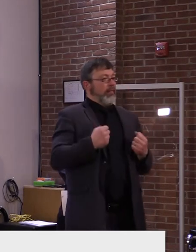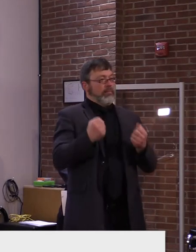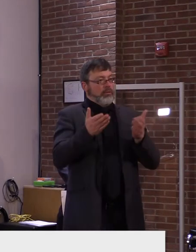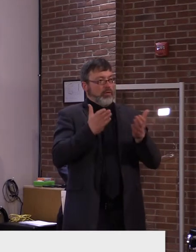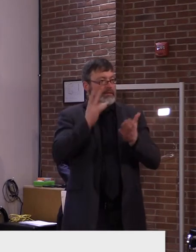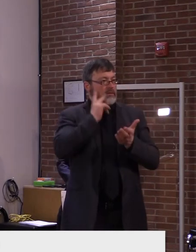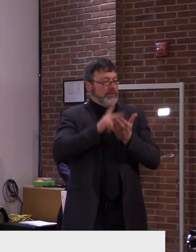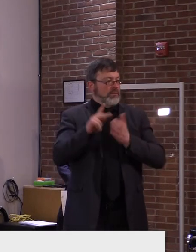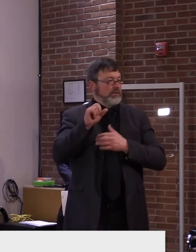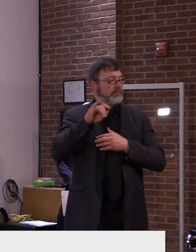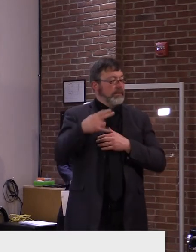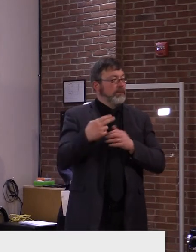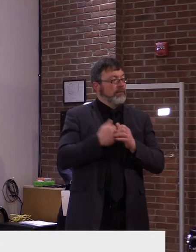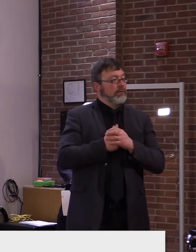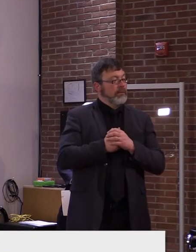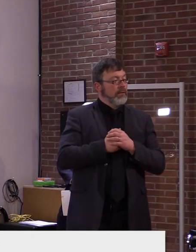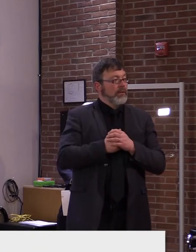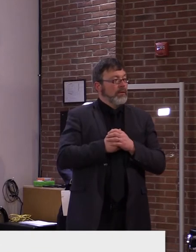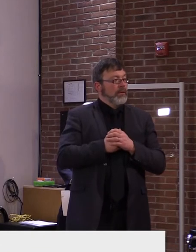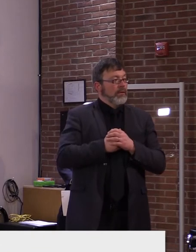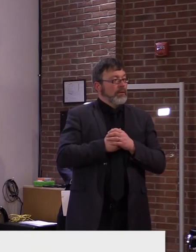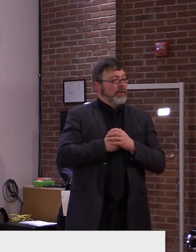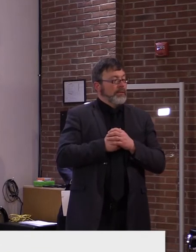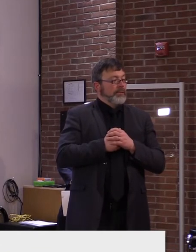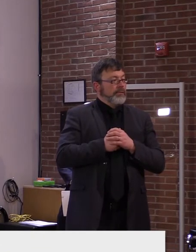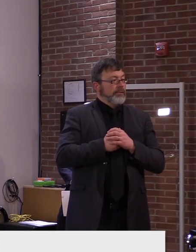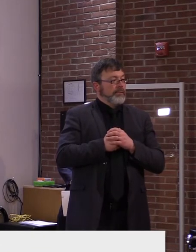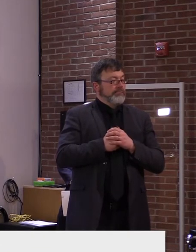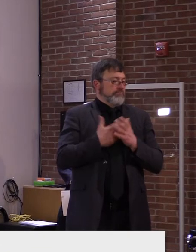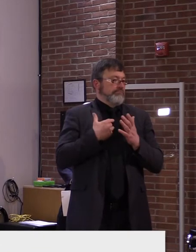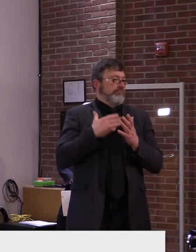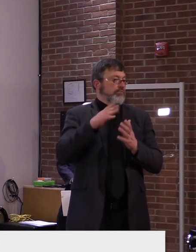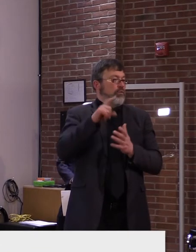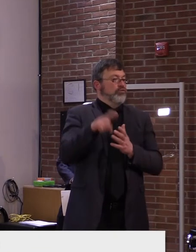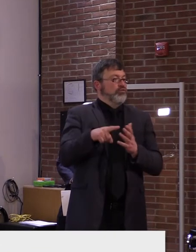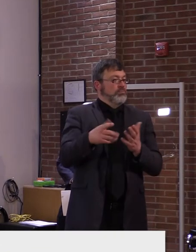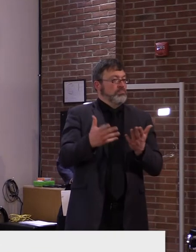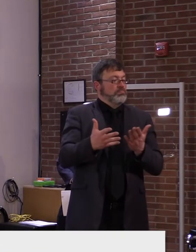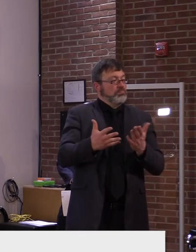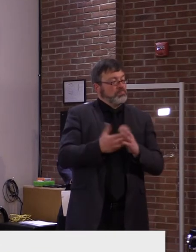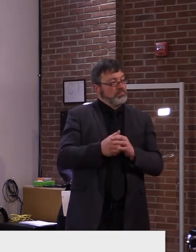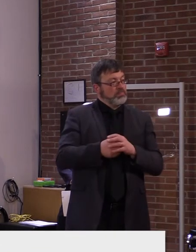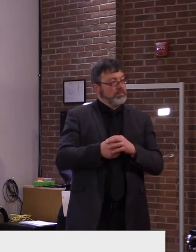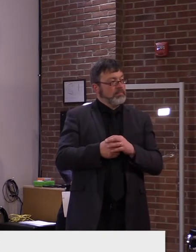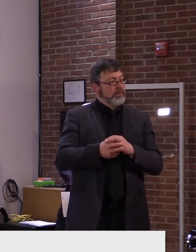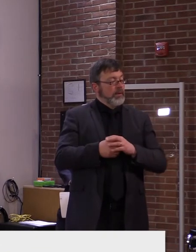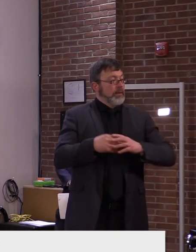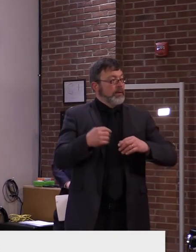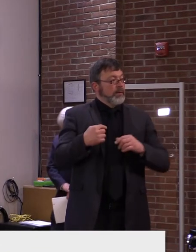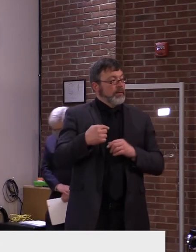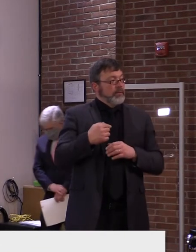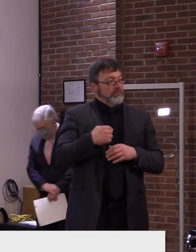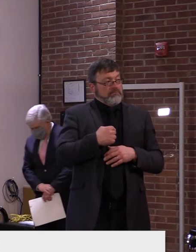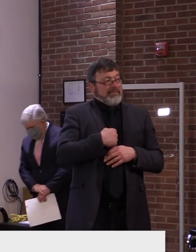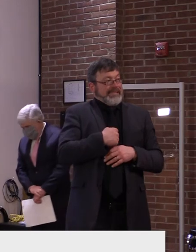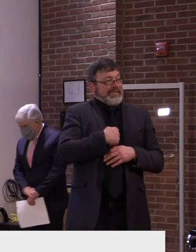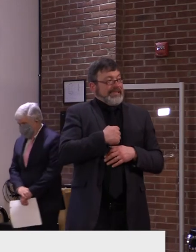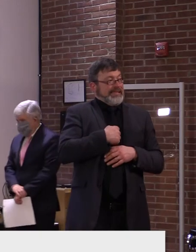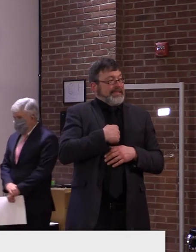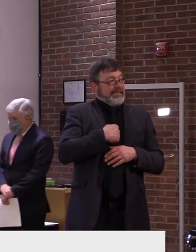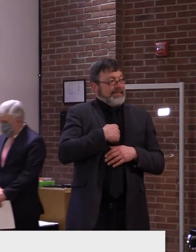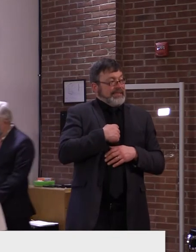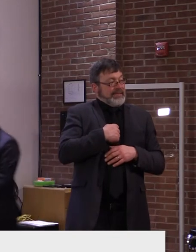require or recommend that a home have a certain proportion of its staff vaccinated before, uh, they relax these